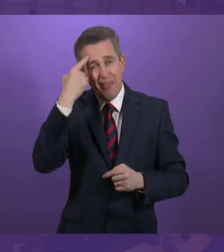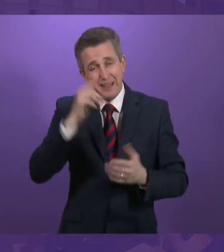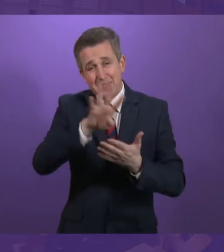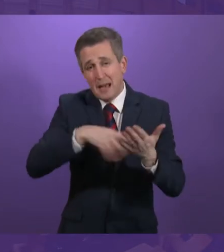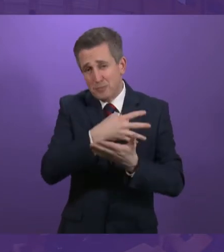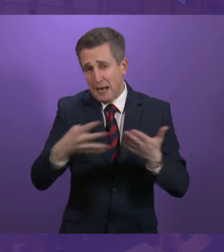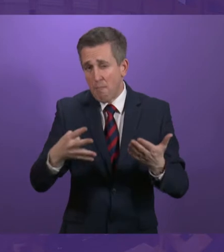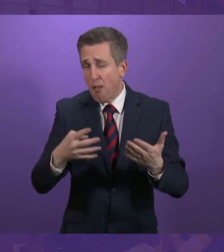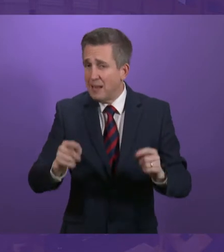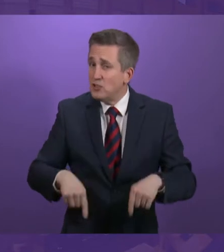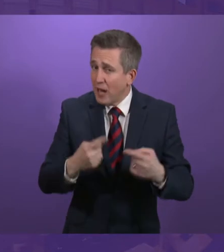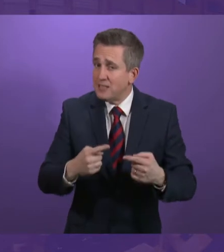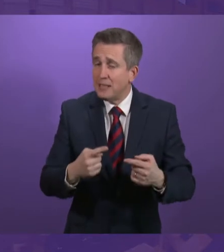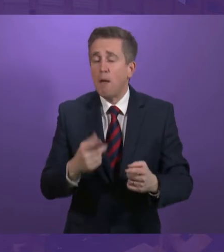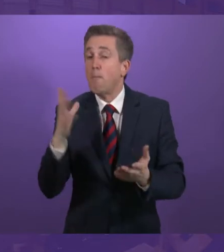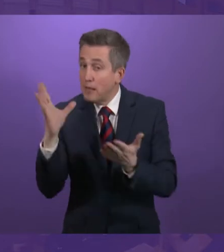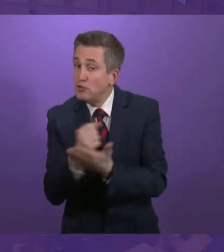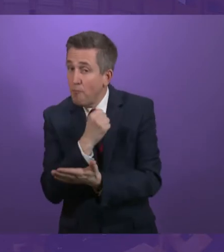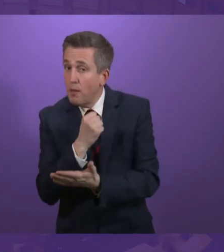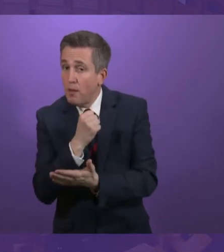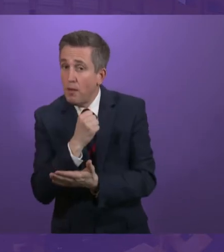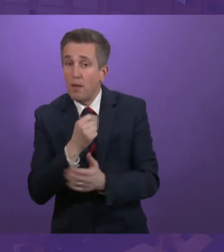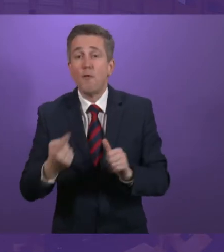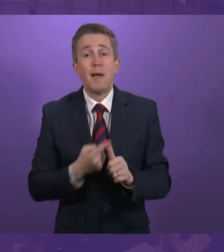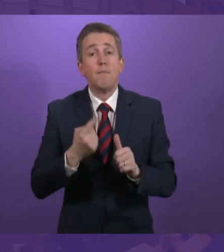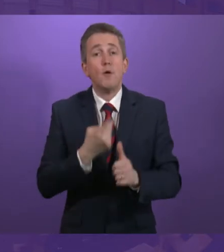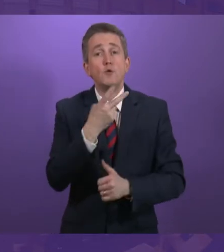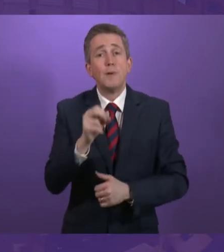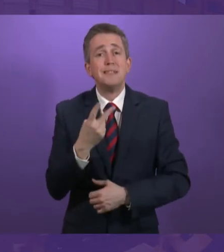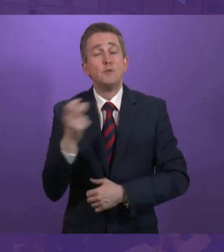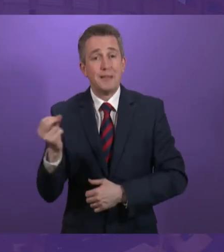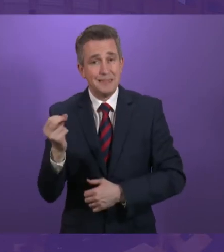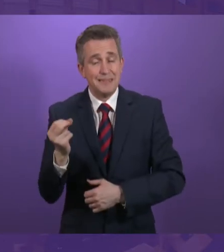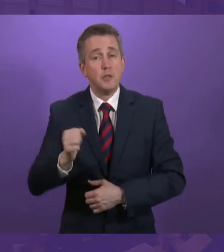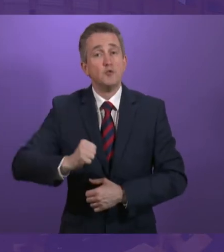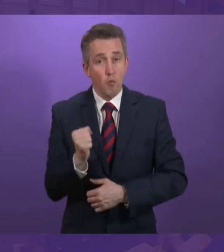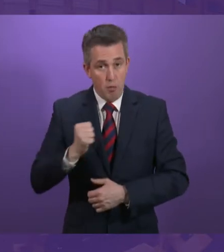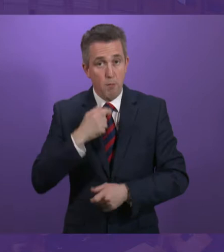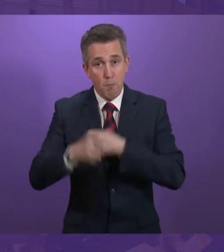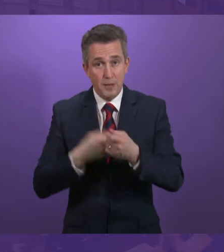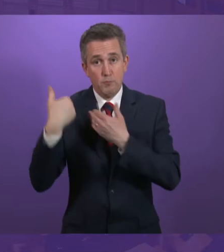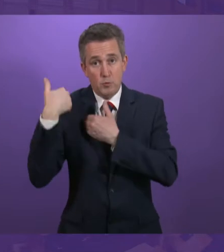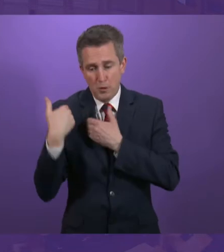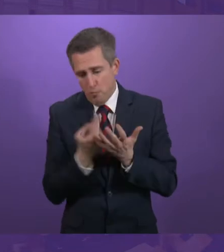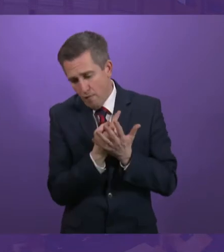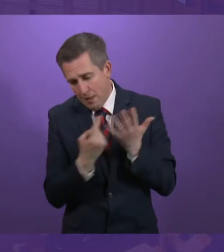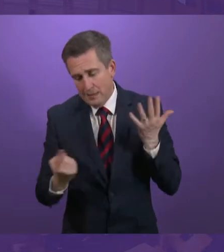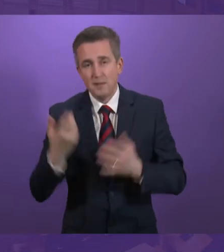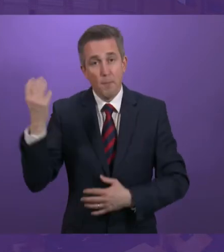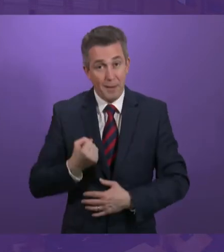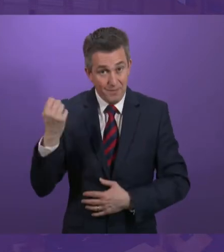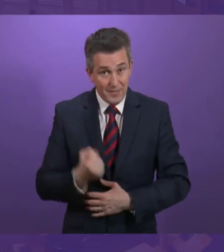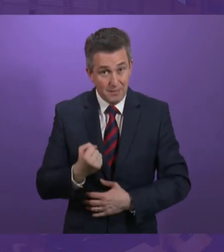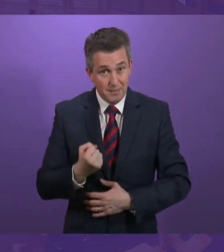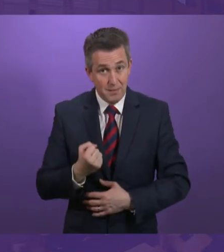realistic. Presiding officer, as I have said from April 2020 we will become responsible for the remaining devolved benefits and I am delighted to